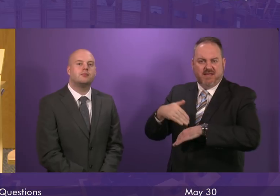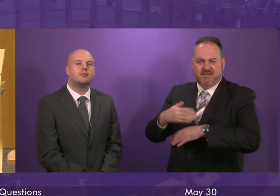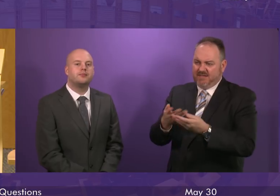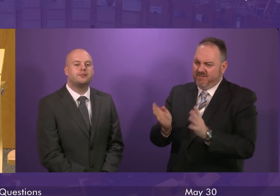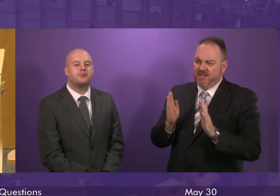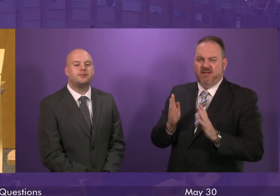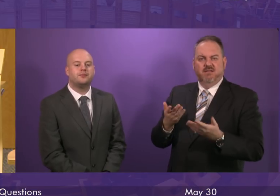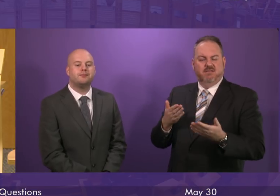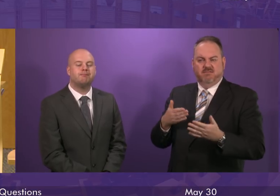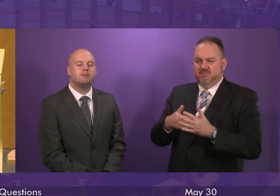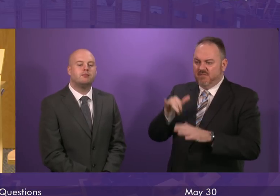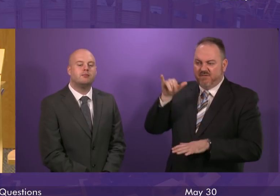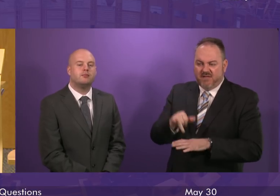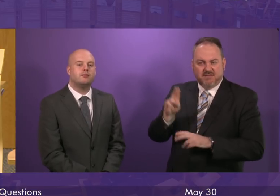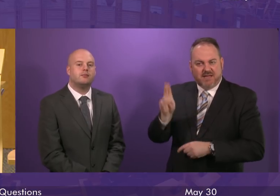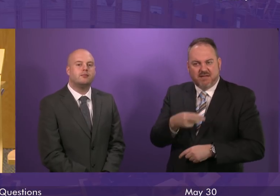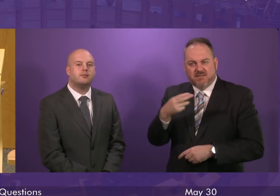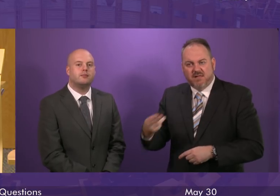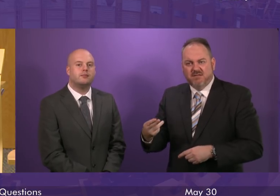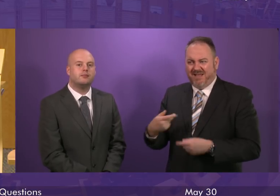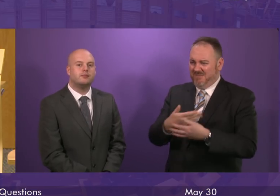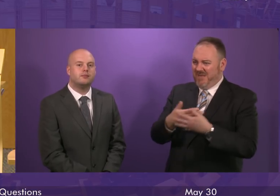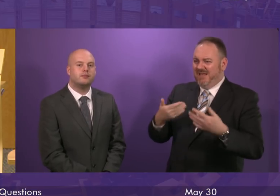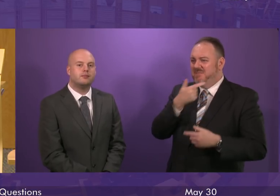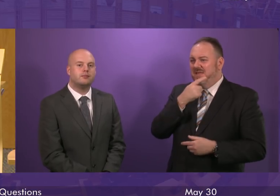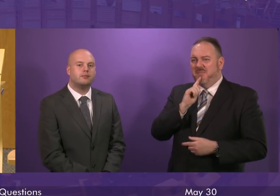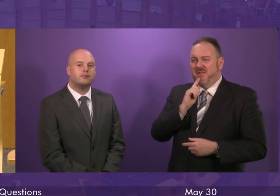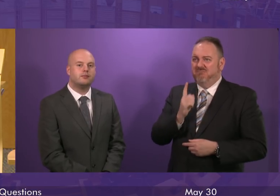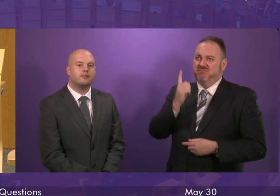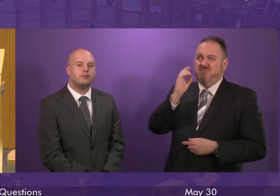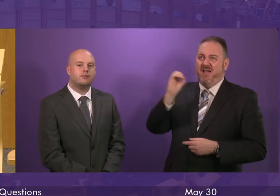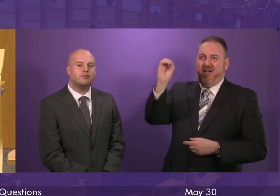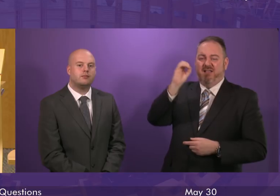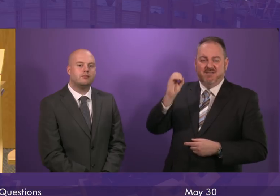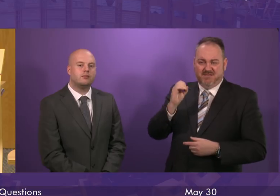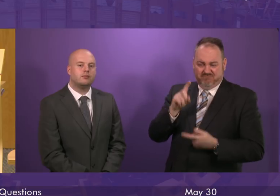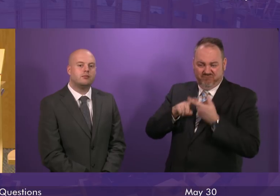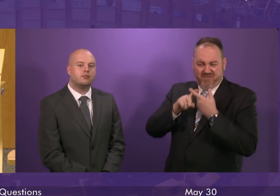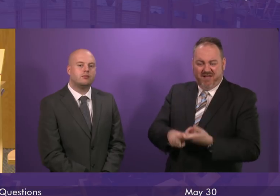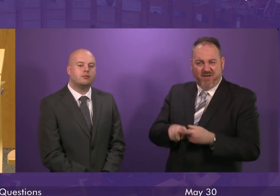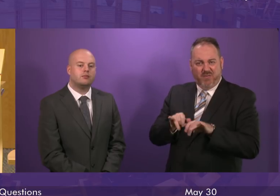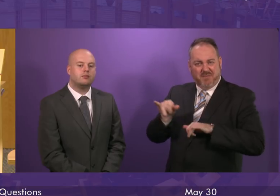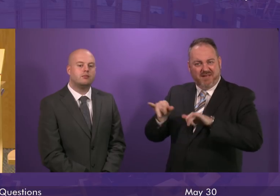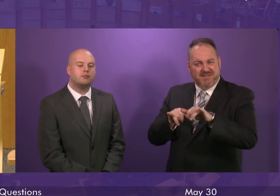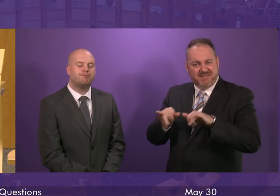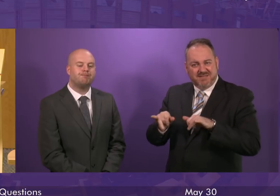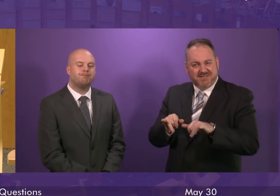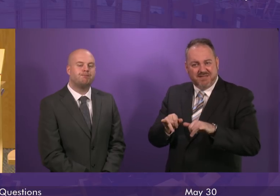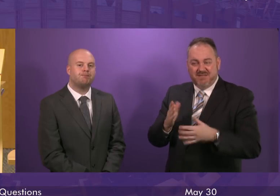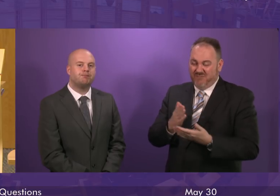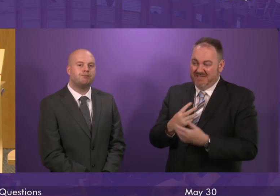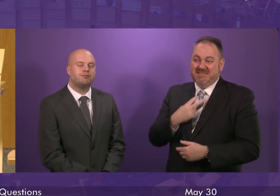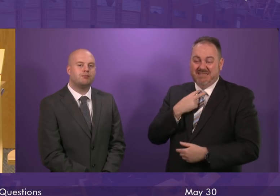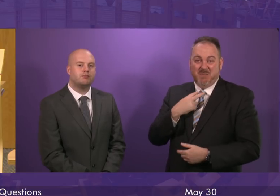caused and continues to cause on Lifeline routes serving Orkney and other communities across the region. Does she therefore share my disappointment in news